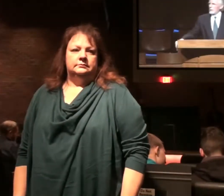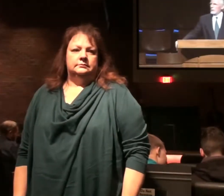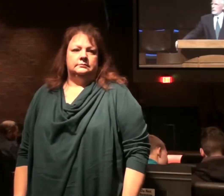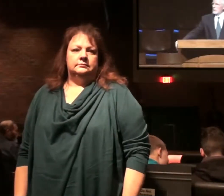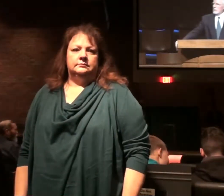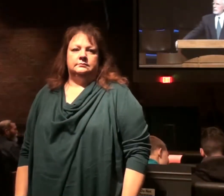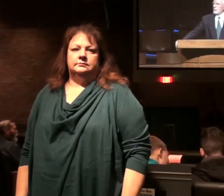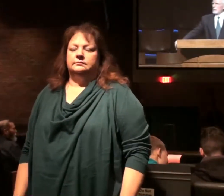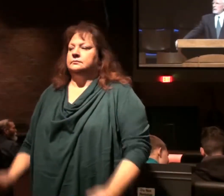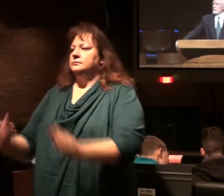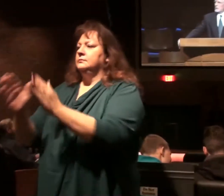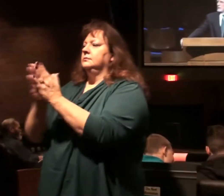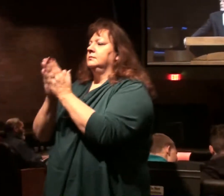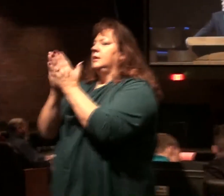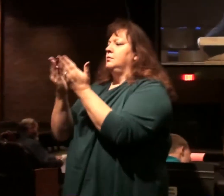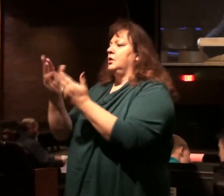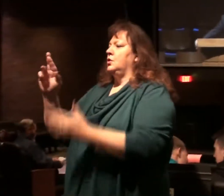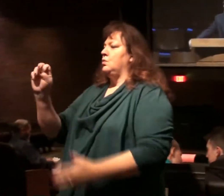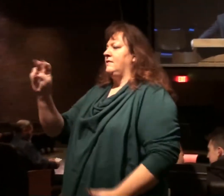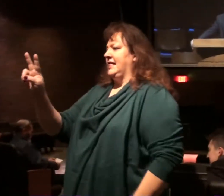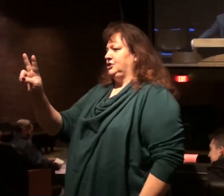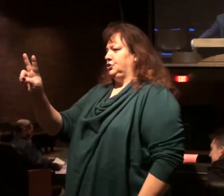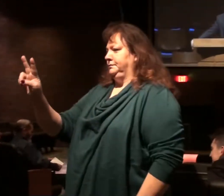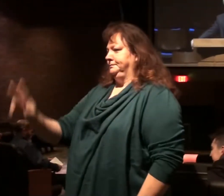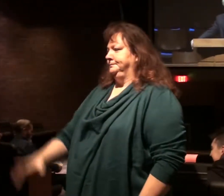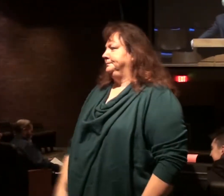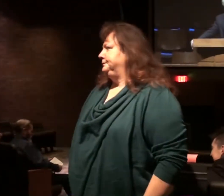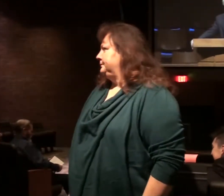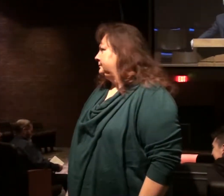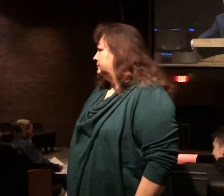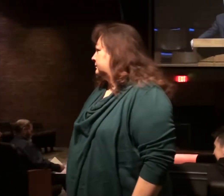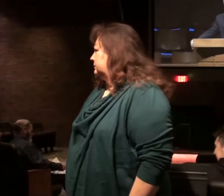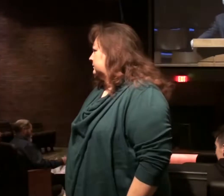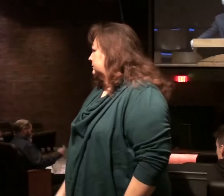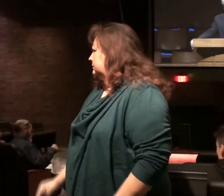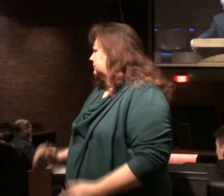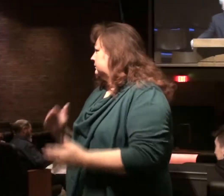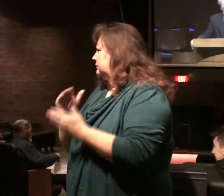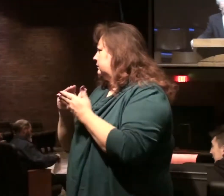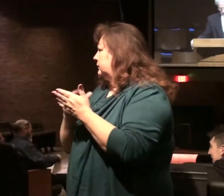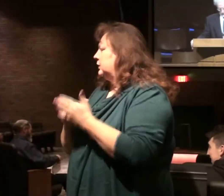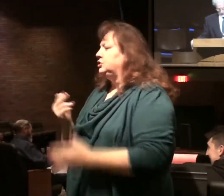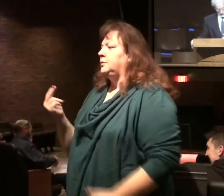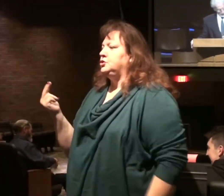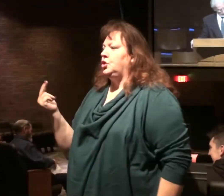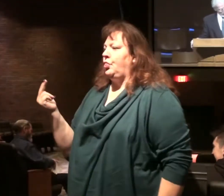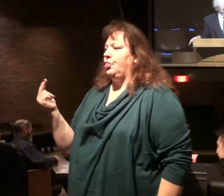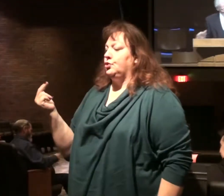We're going to do the book of Revelation in your Bibles in the thirteenth chapter.